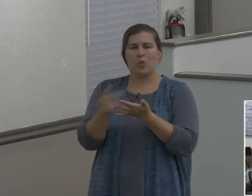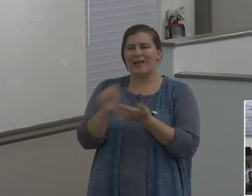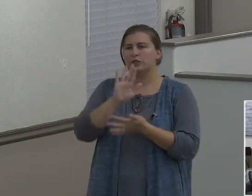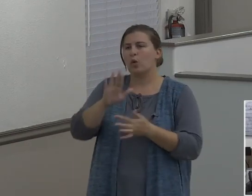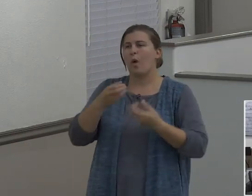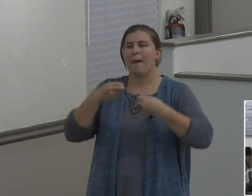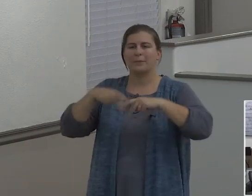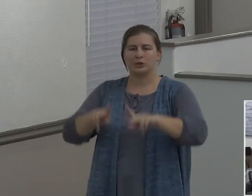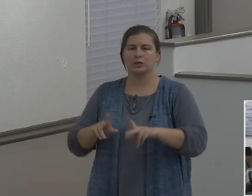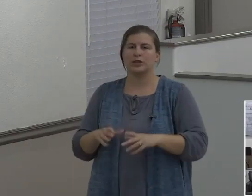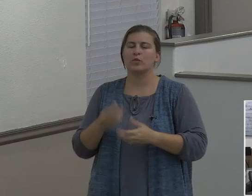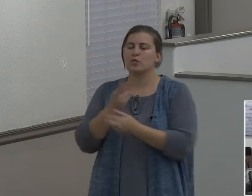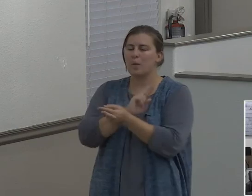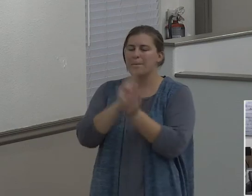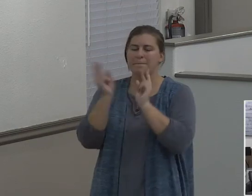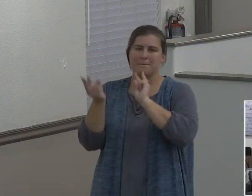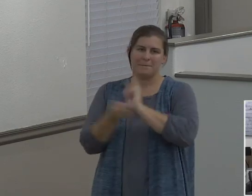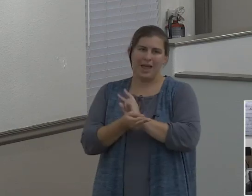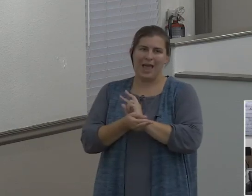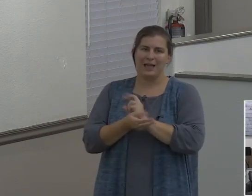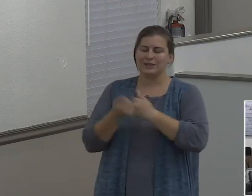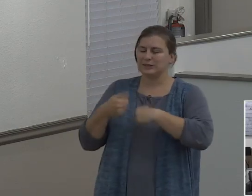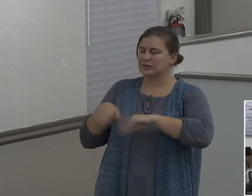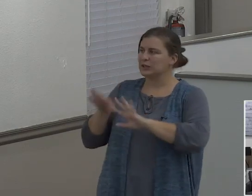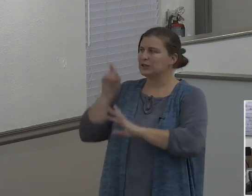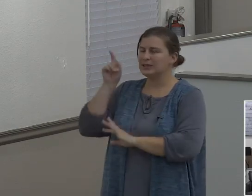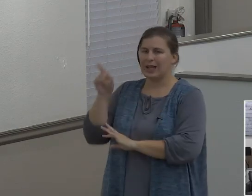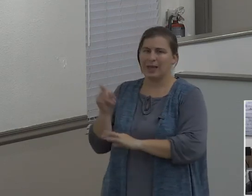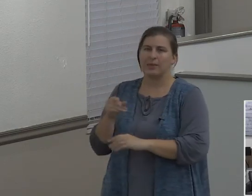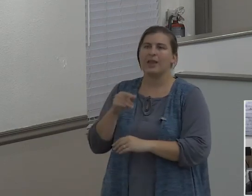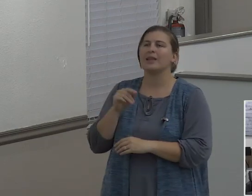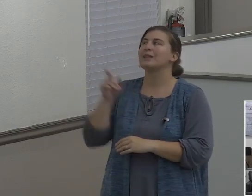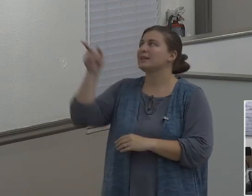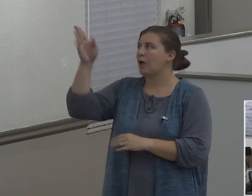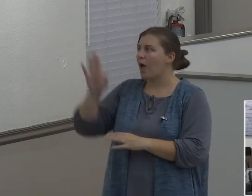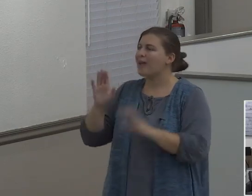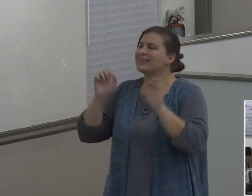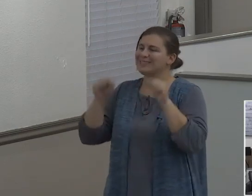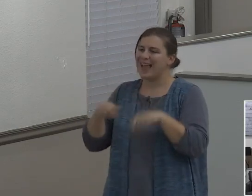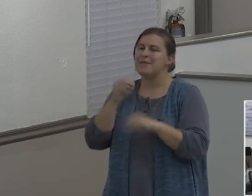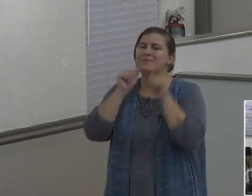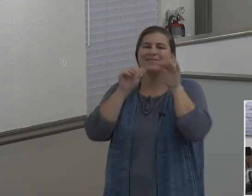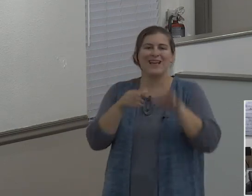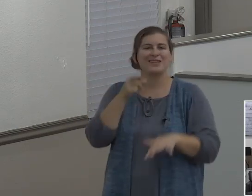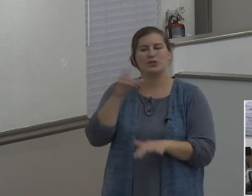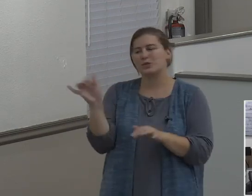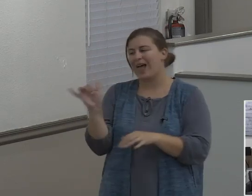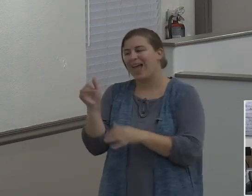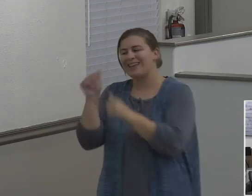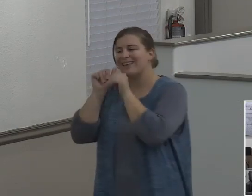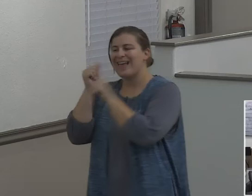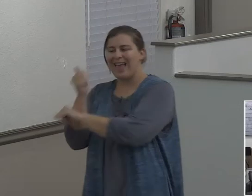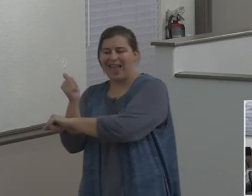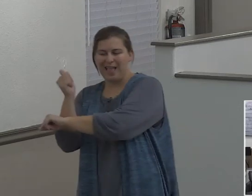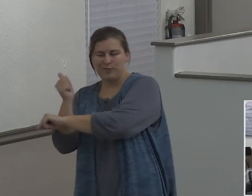Repent and yield to Him so that He can bless you like He did Abram and you won't see the